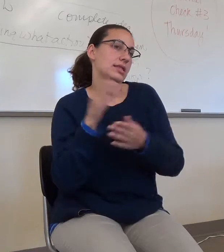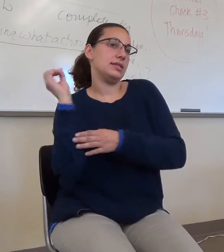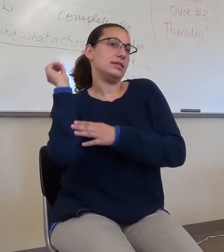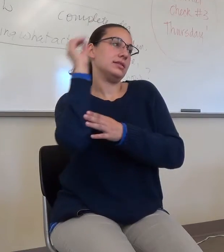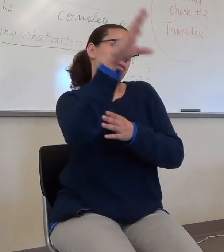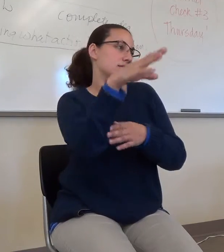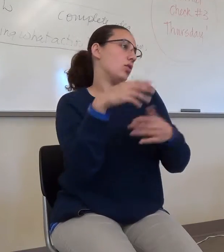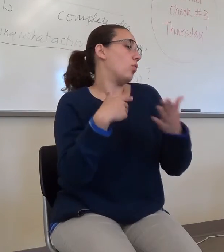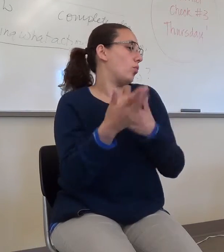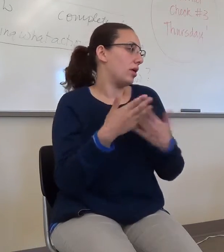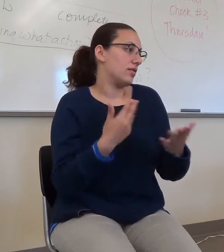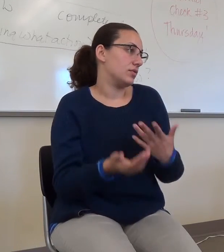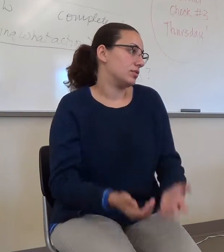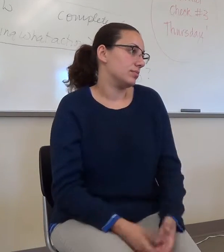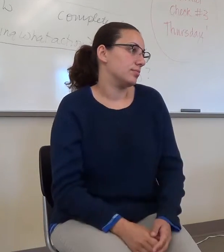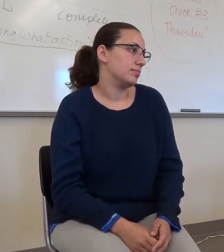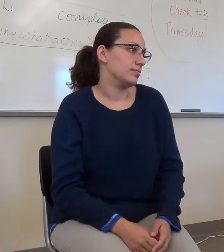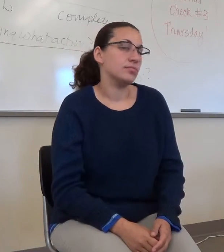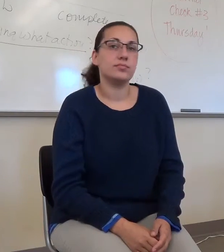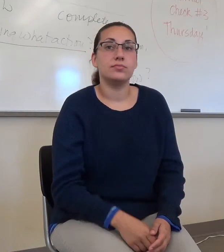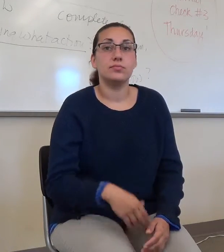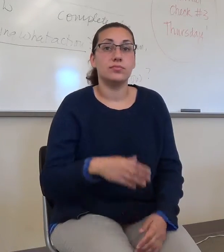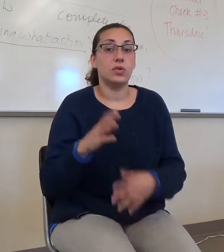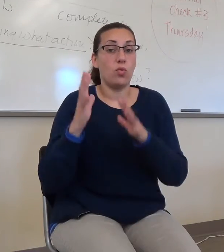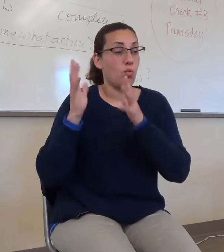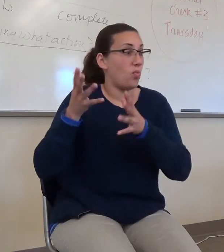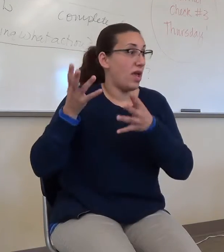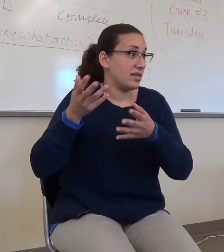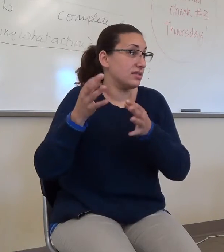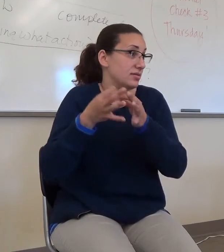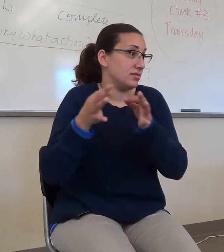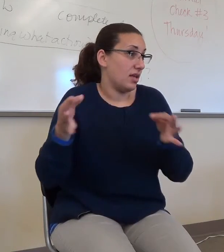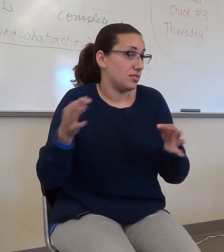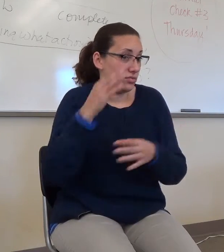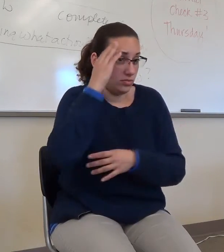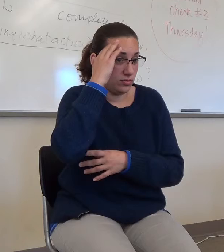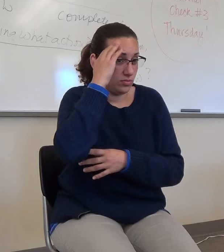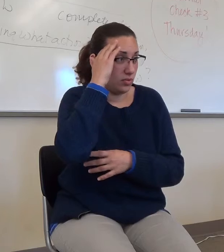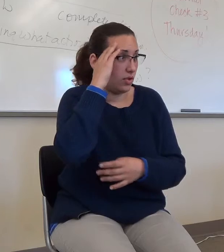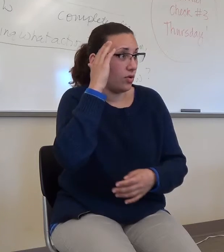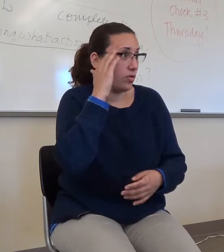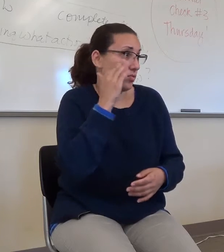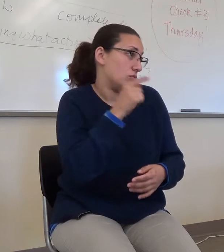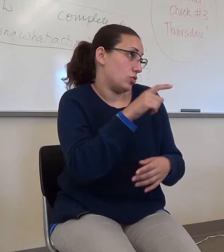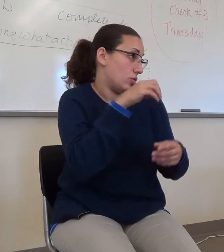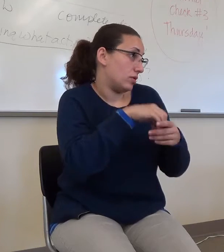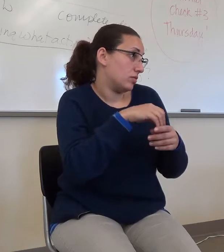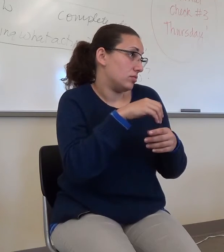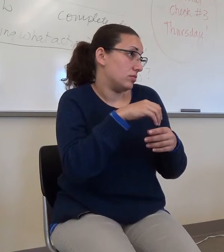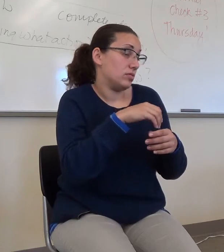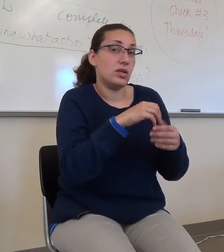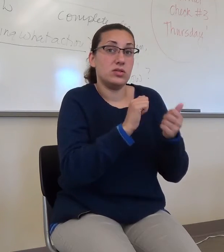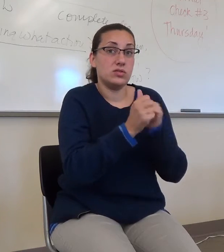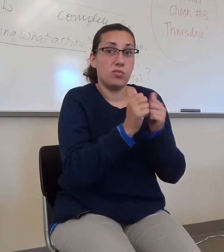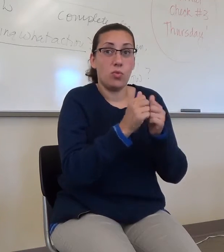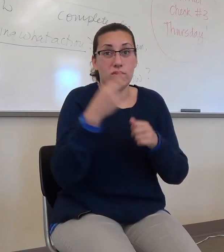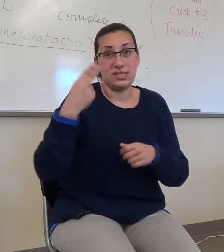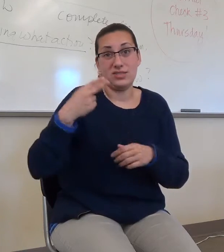even once we got this, rest of this stuff, you know, if you're in a sports history class, I don't know whether there are such things,